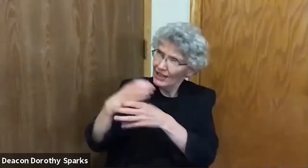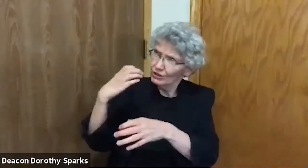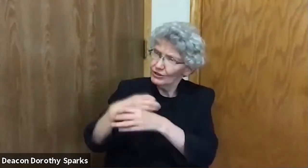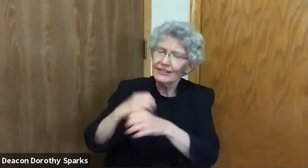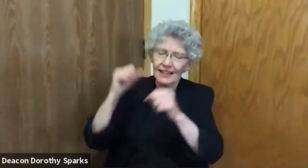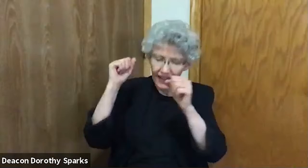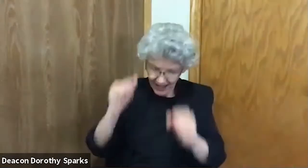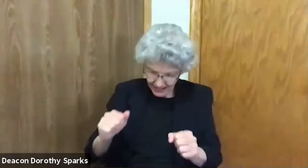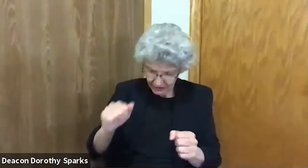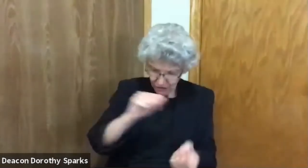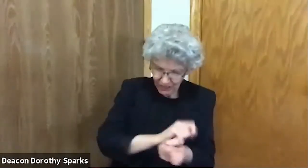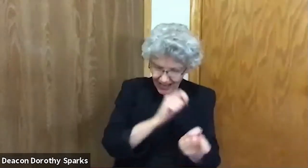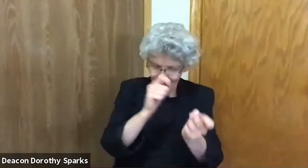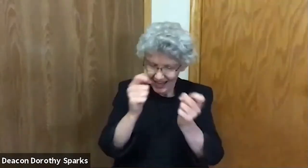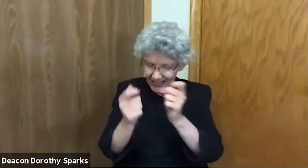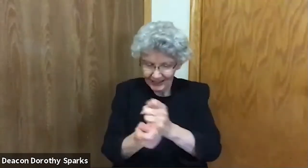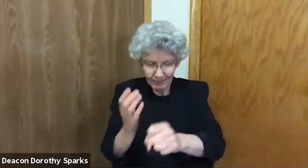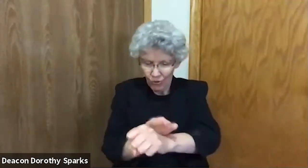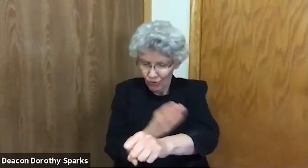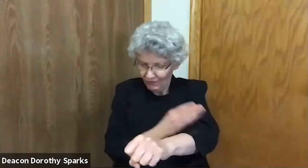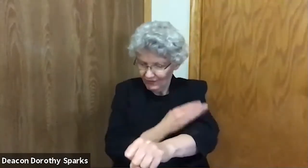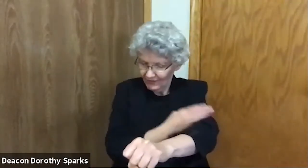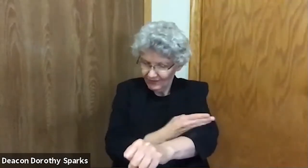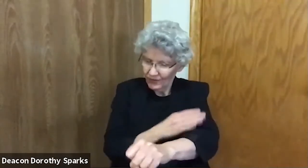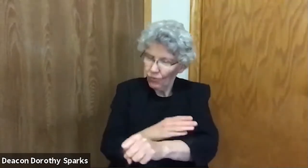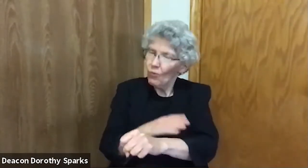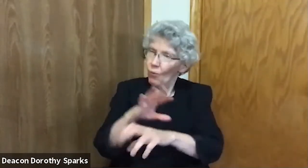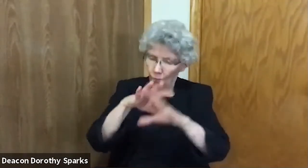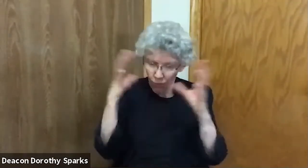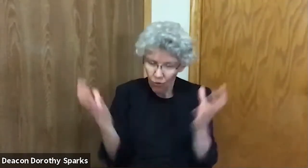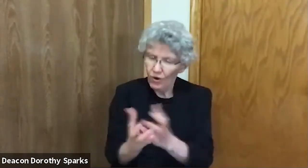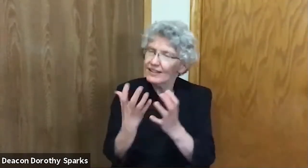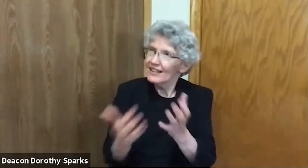Then your creation may be perfect once again.